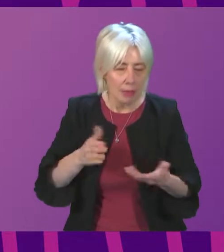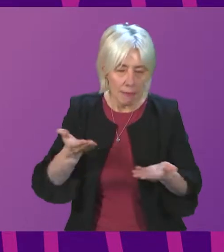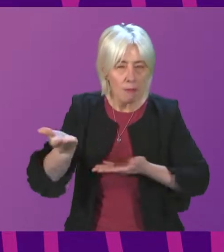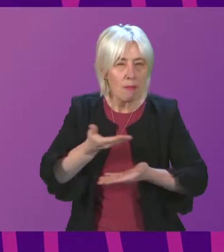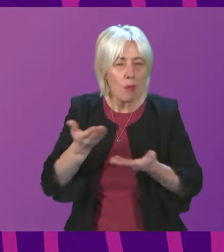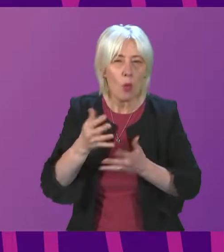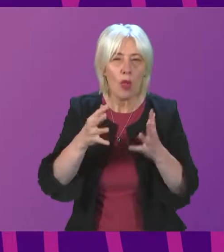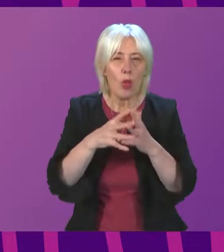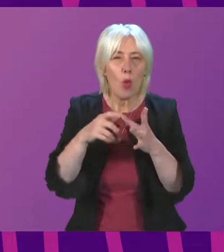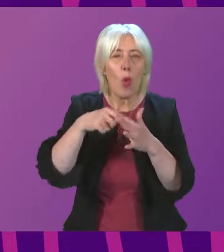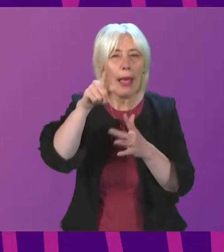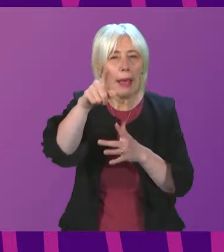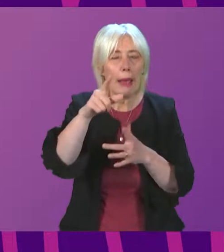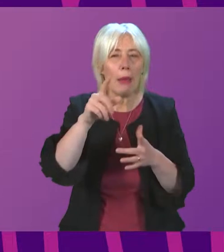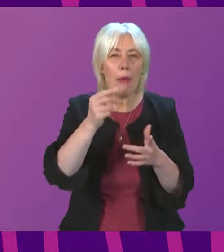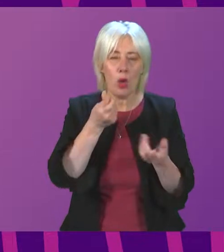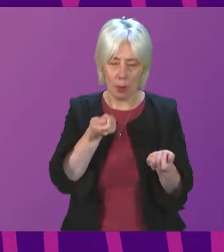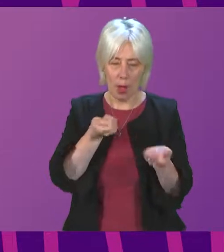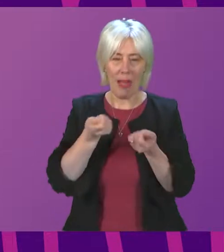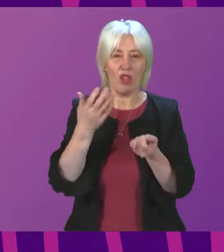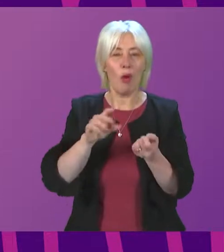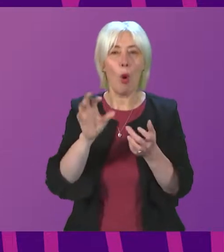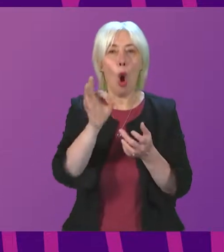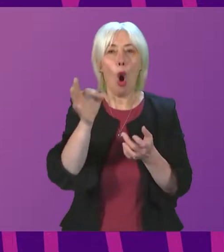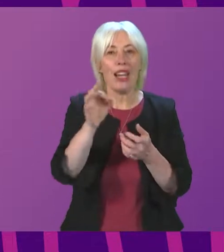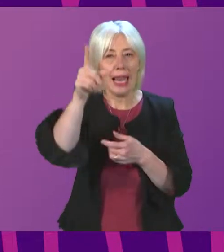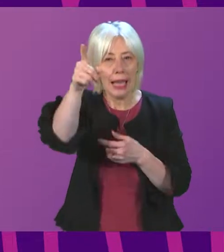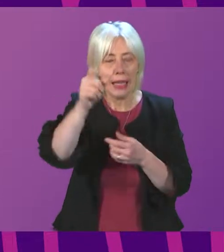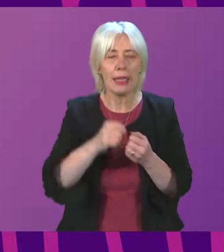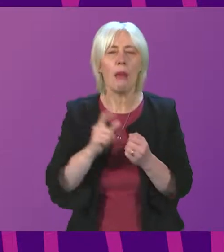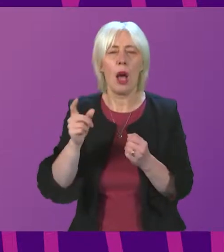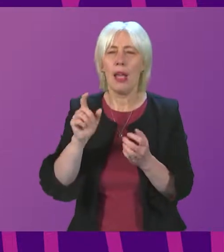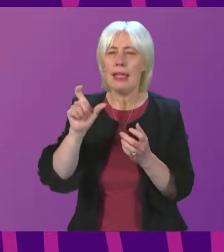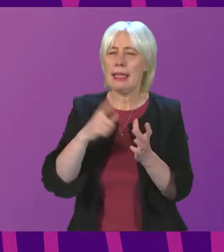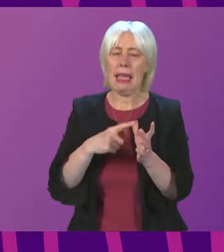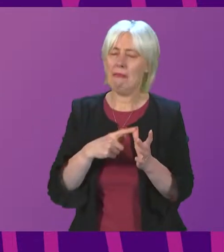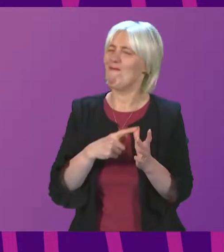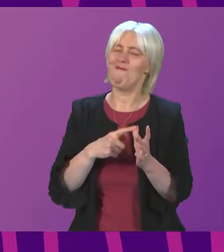around Wick and maybe being managed from Orkney, and I think the CEAA were not keen.